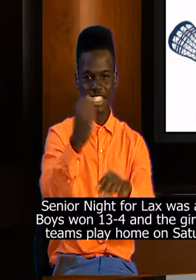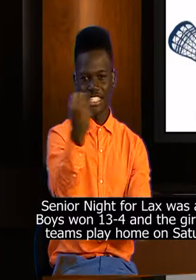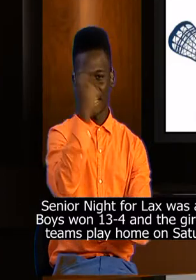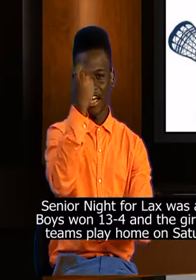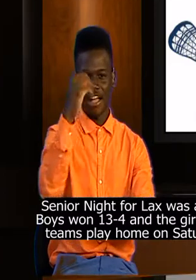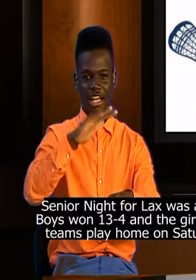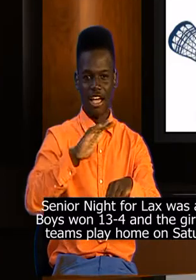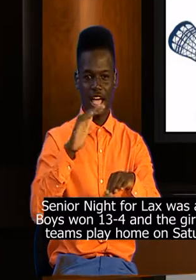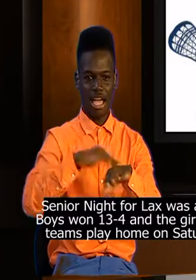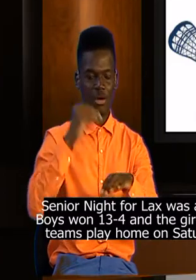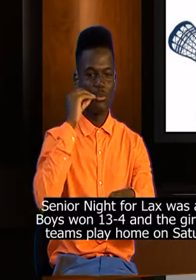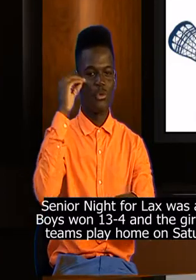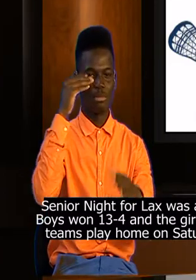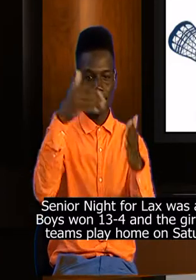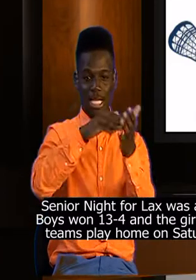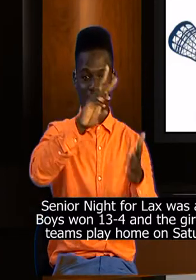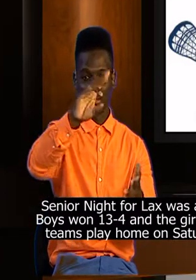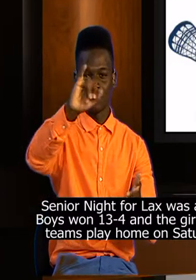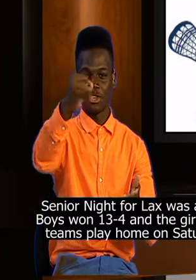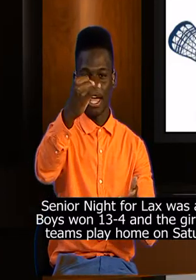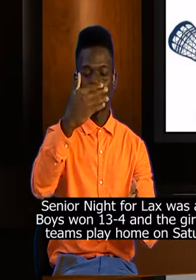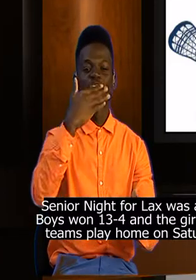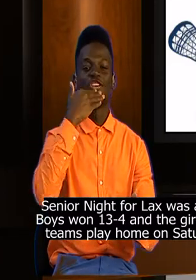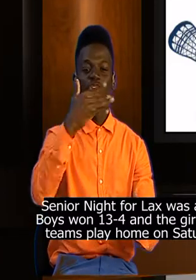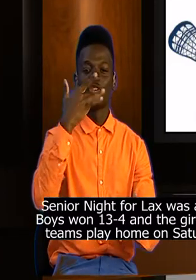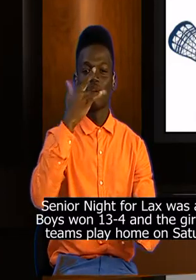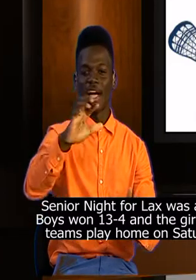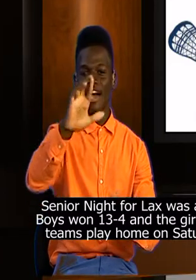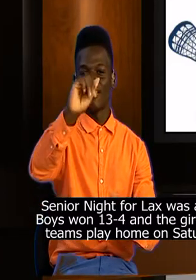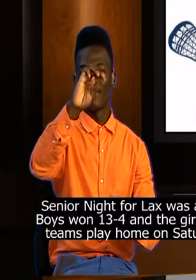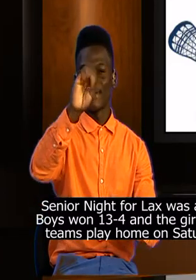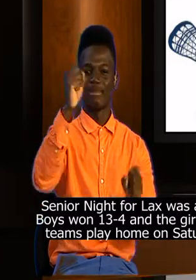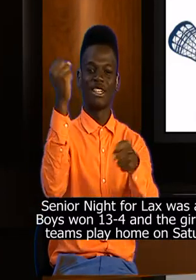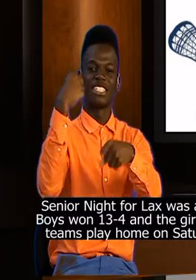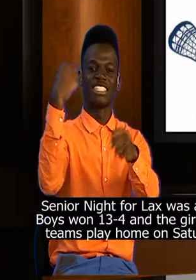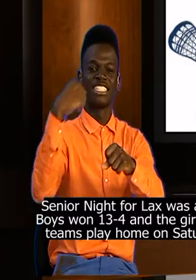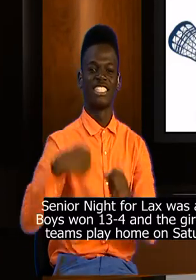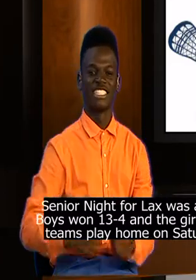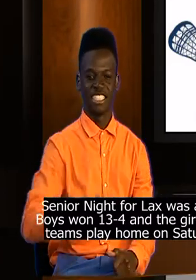action on Saturday at home against WJ. Good luck Rams lacrosse.